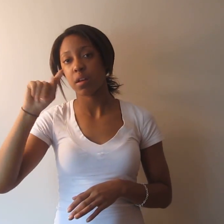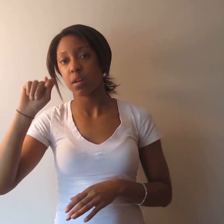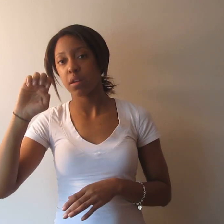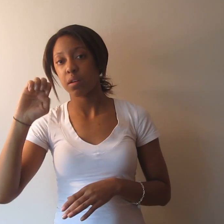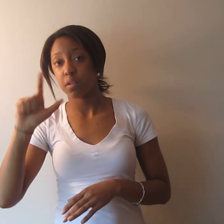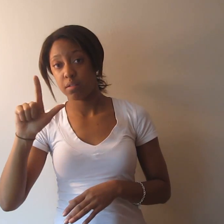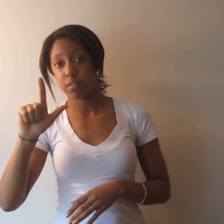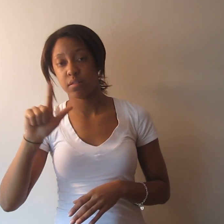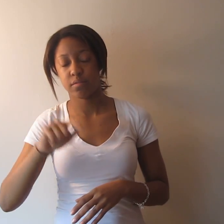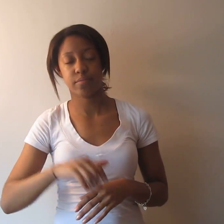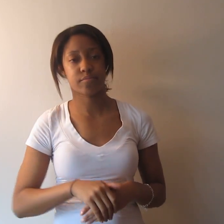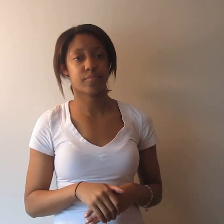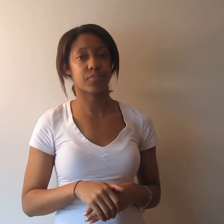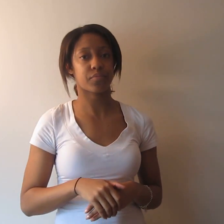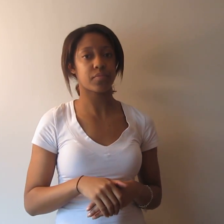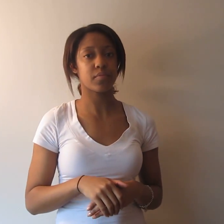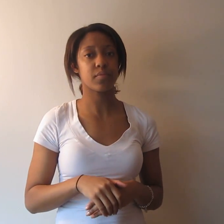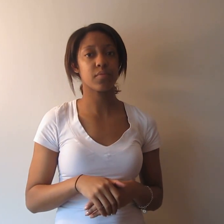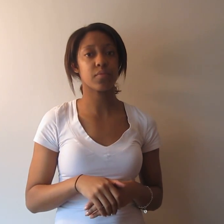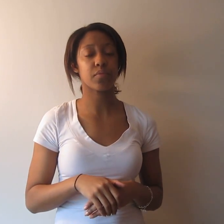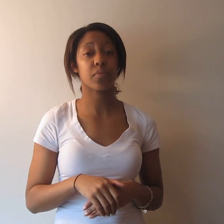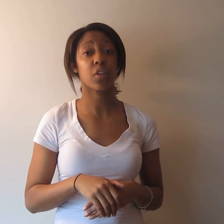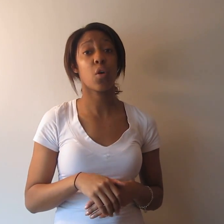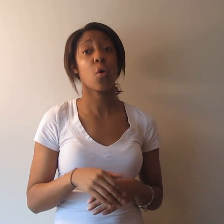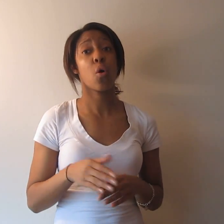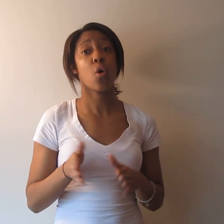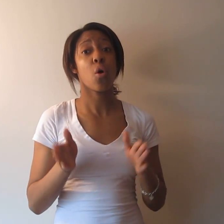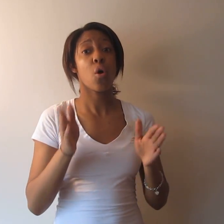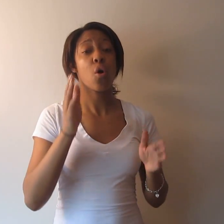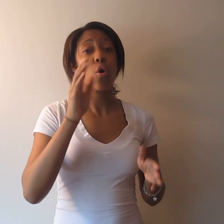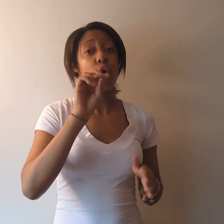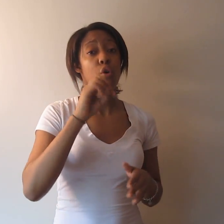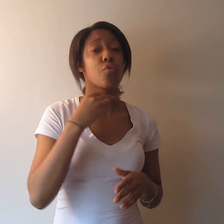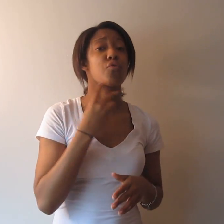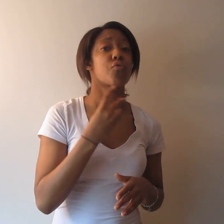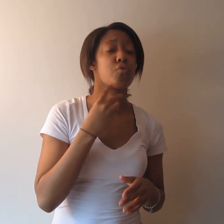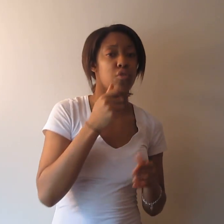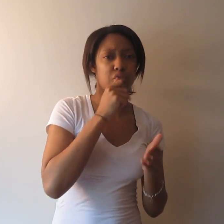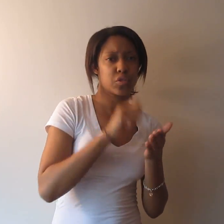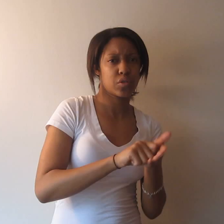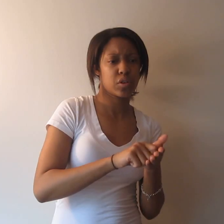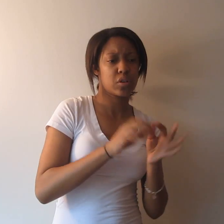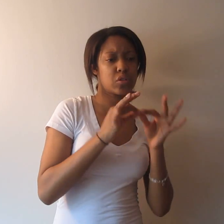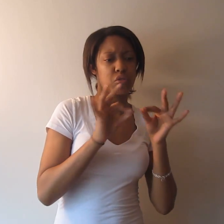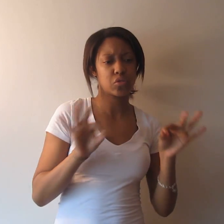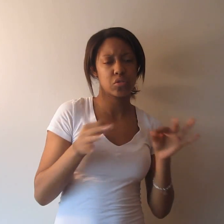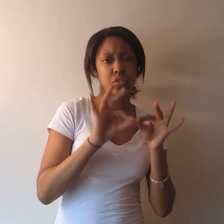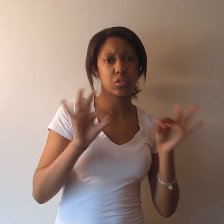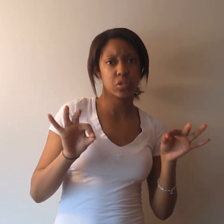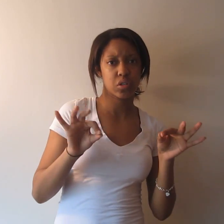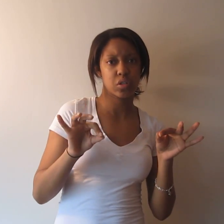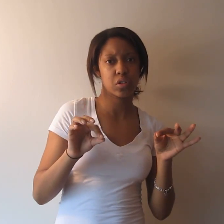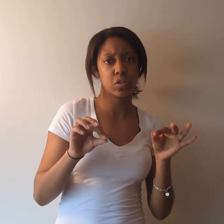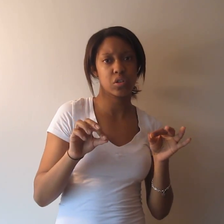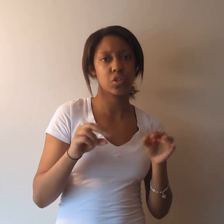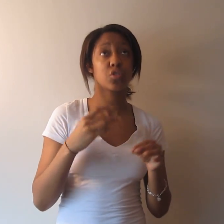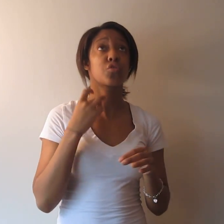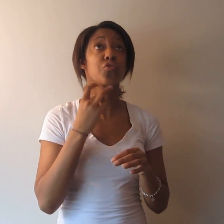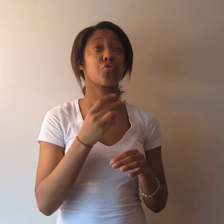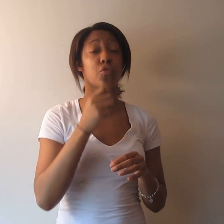As well as voicemail transcription, which transcribes voicemail to email or to a